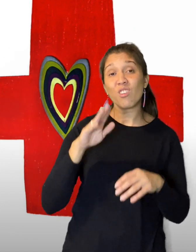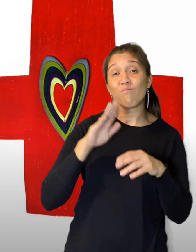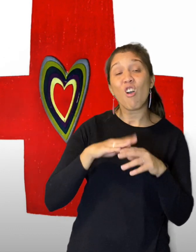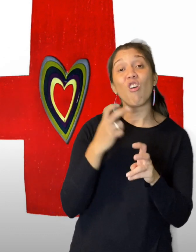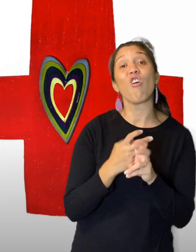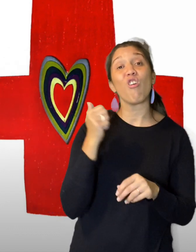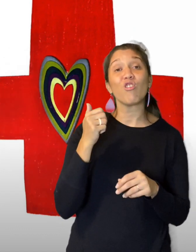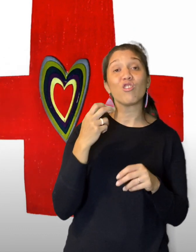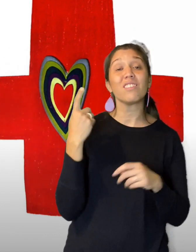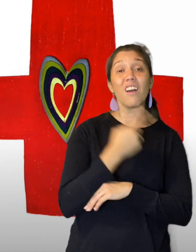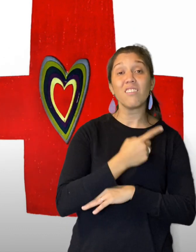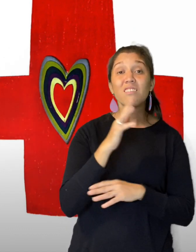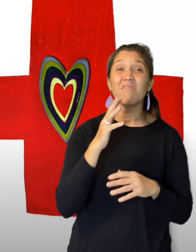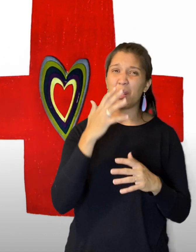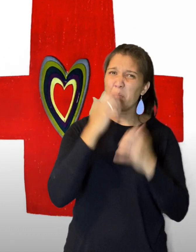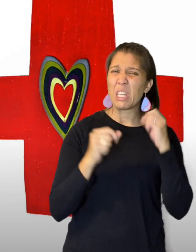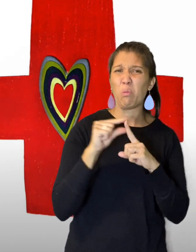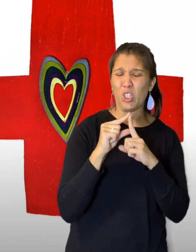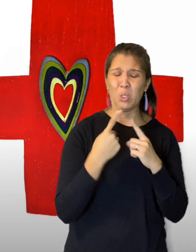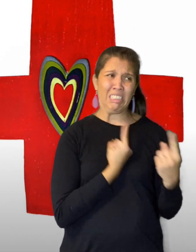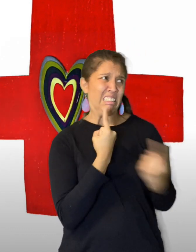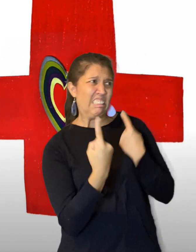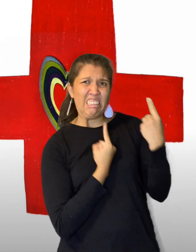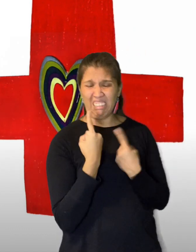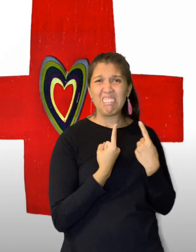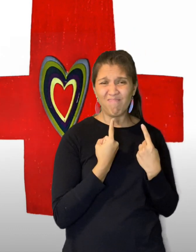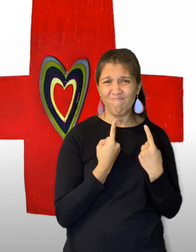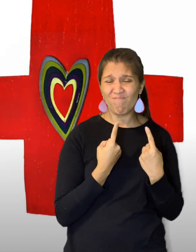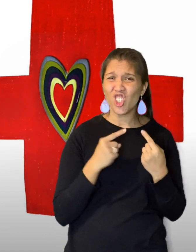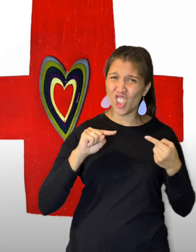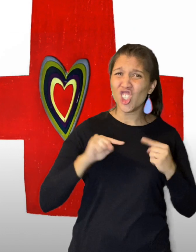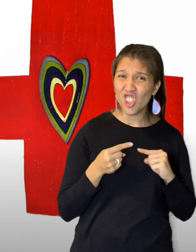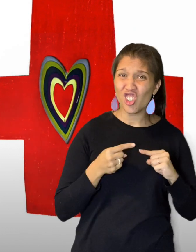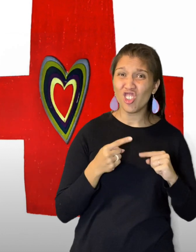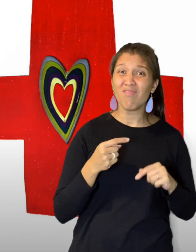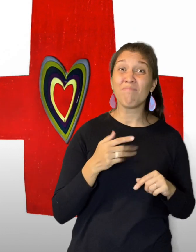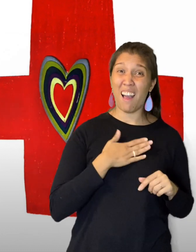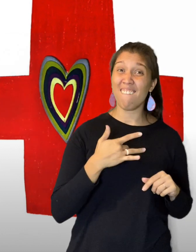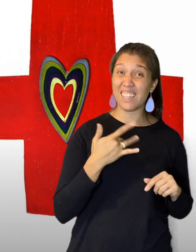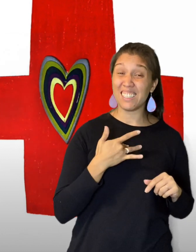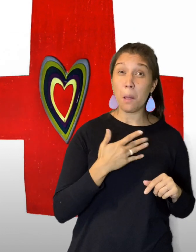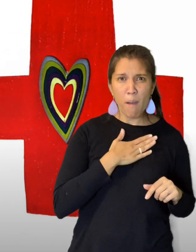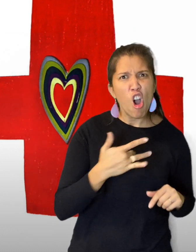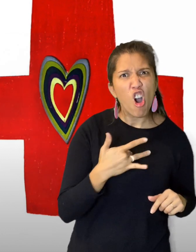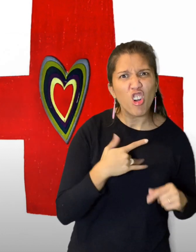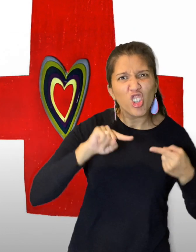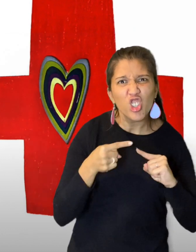On harder days, mean words hurt my feelings. And my heart feels hurt too.